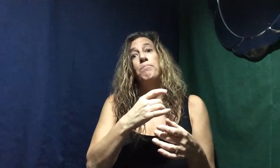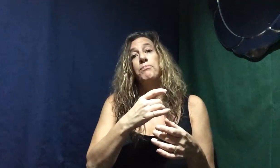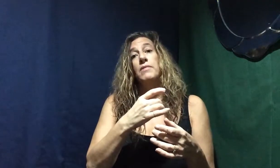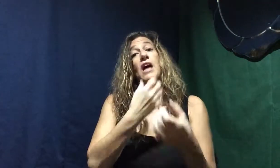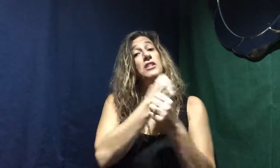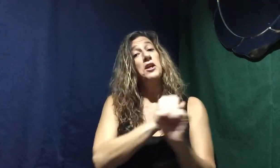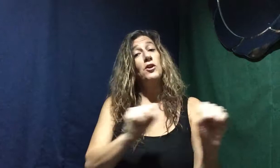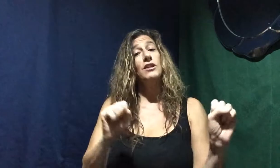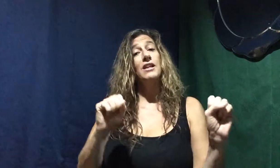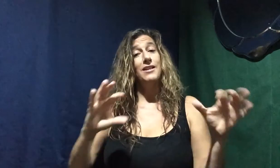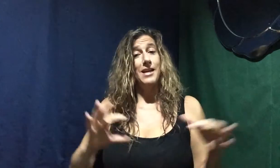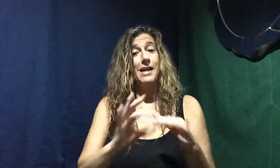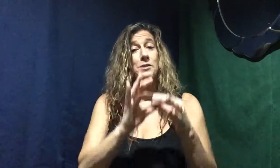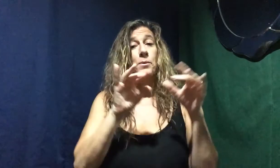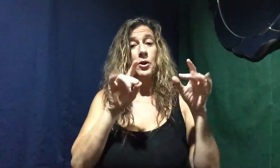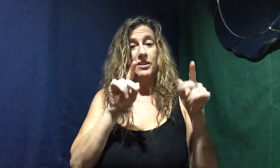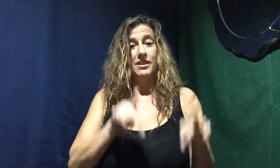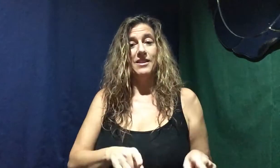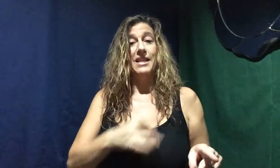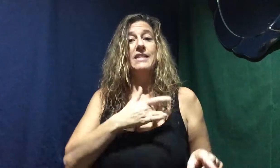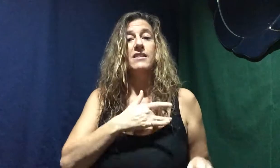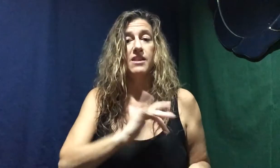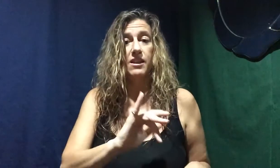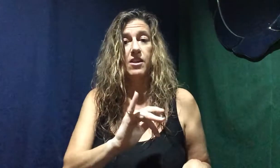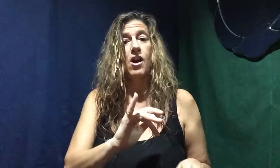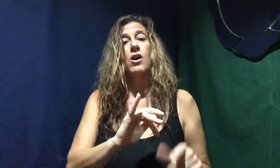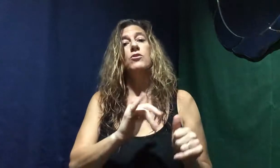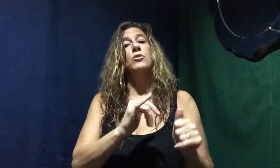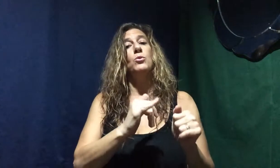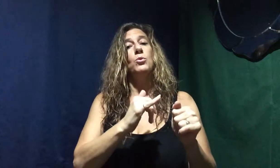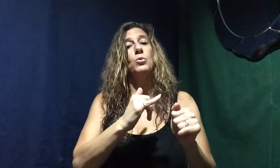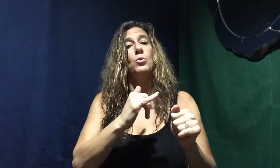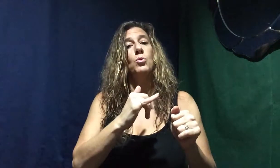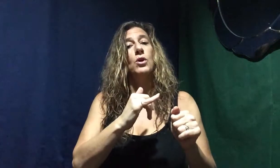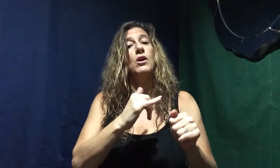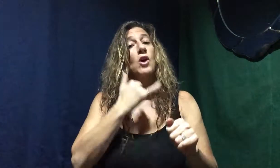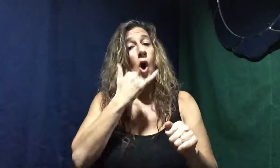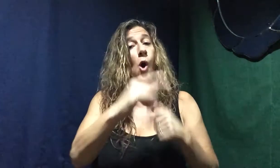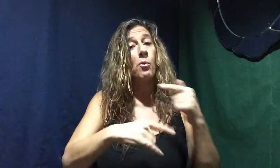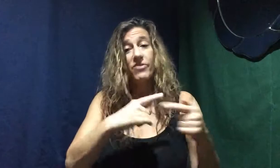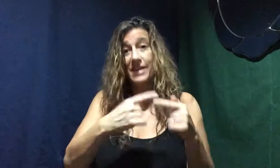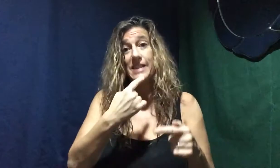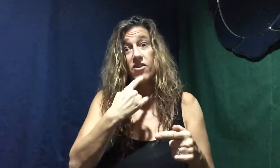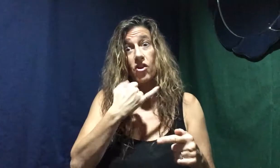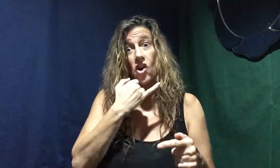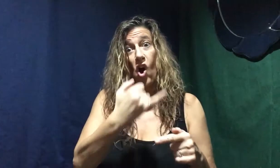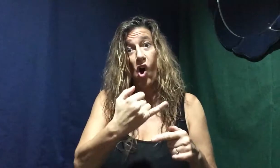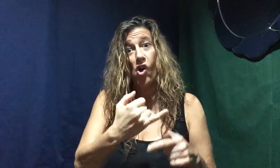A securely attached person's tendencies are to call when they say they're going to call,